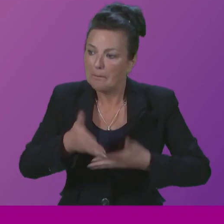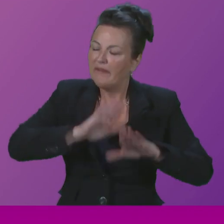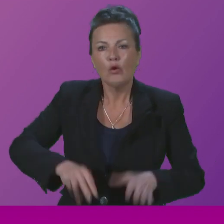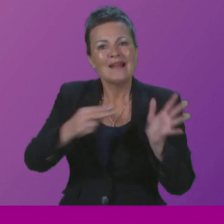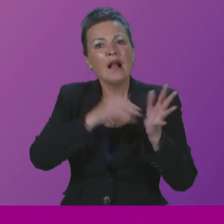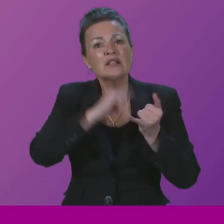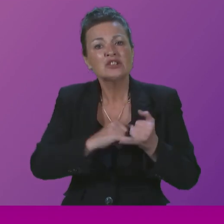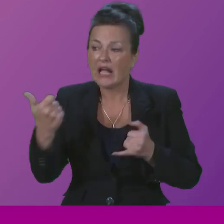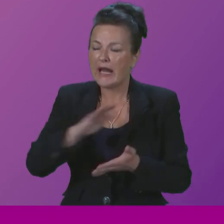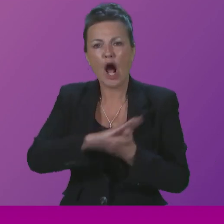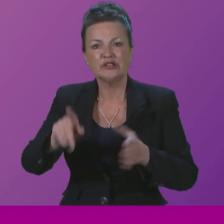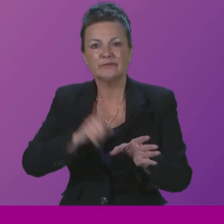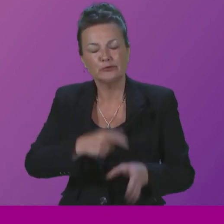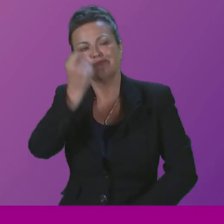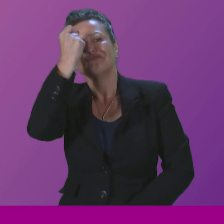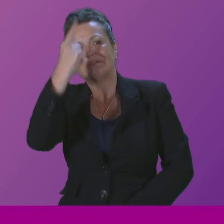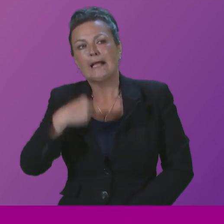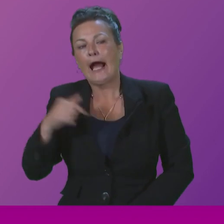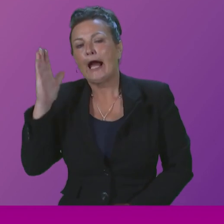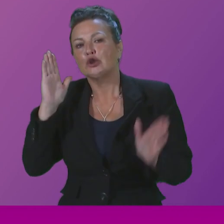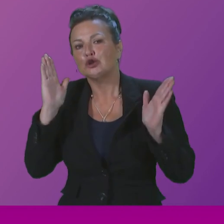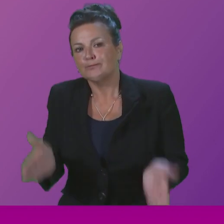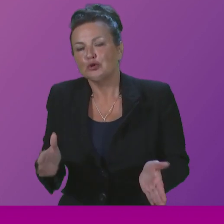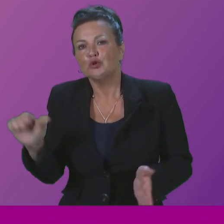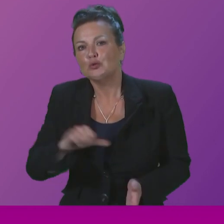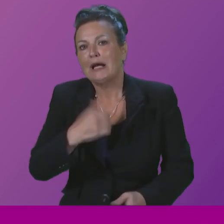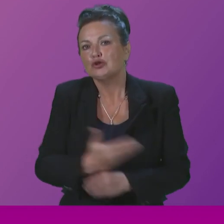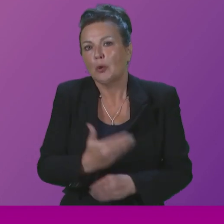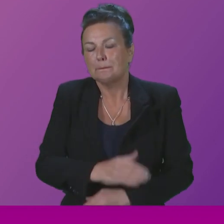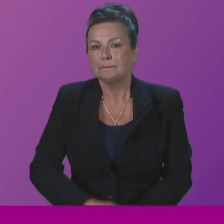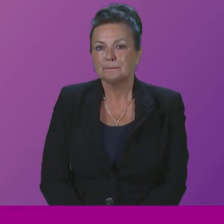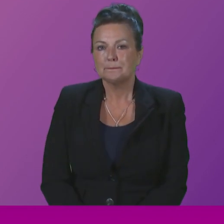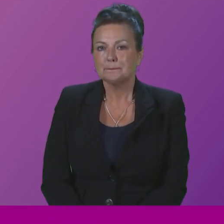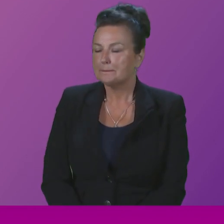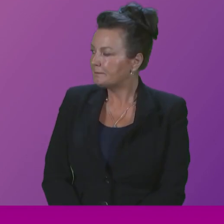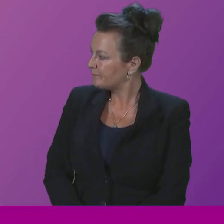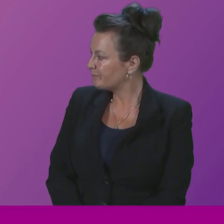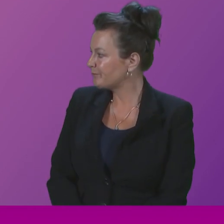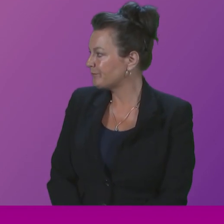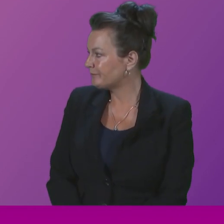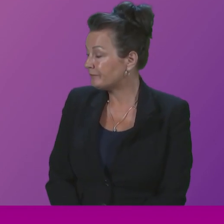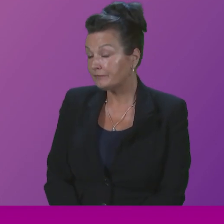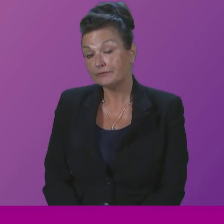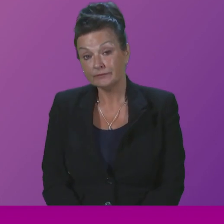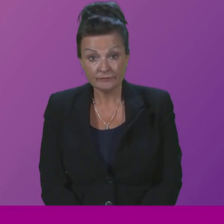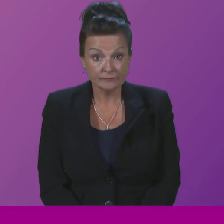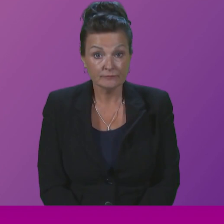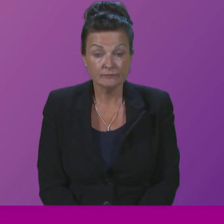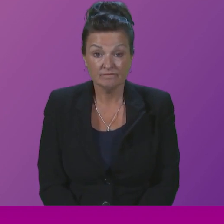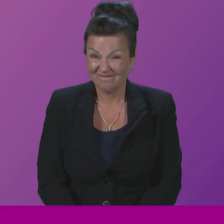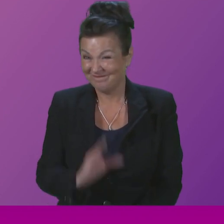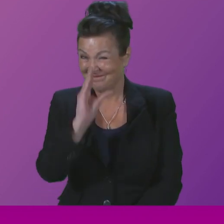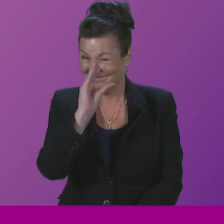do their jobs? First Minister, on the